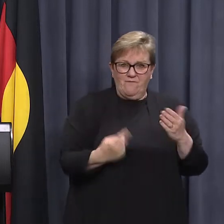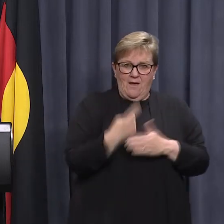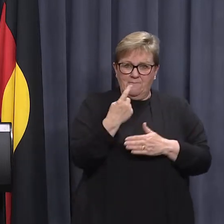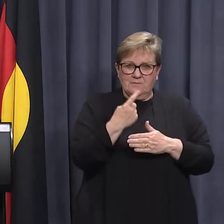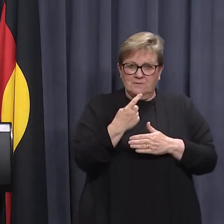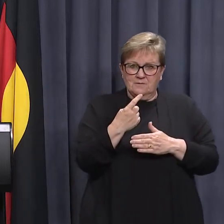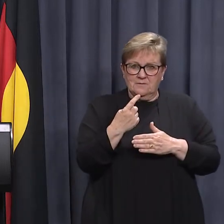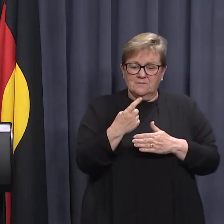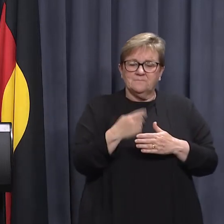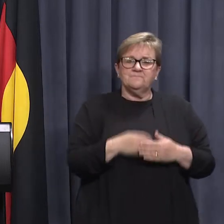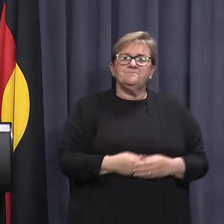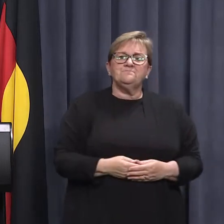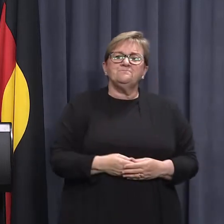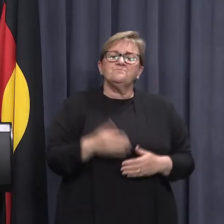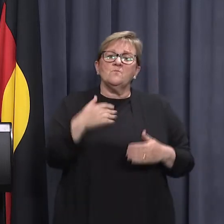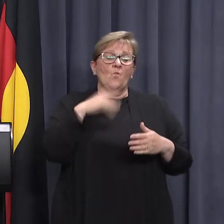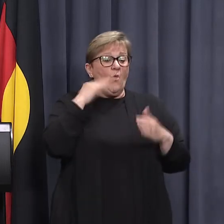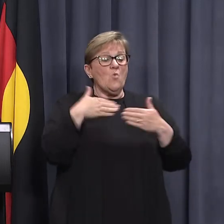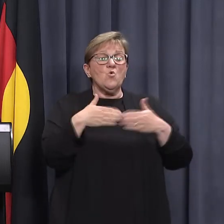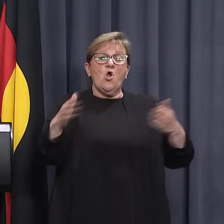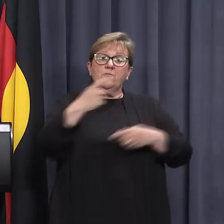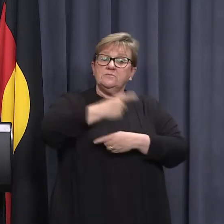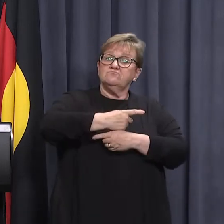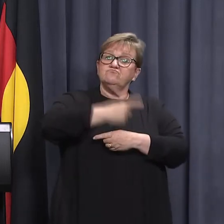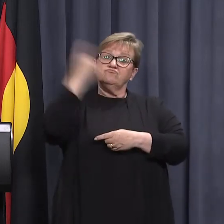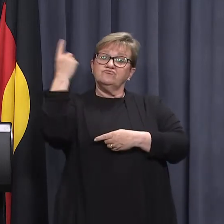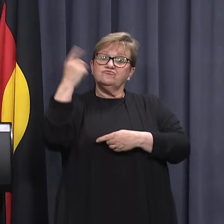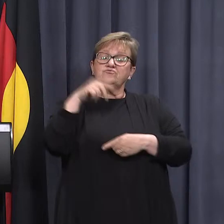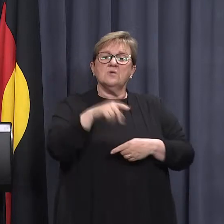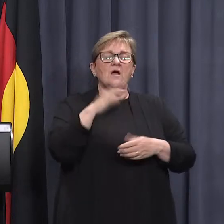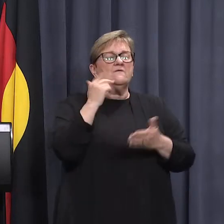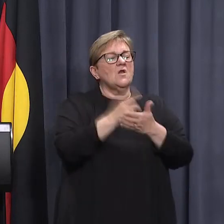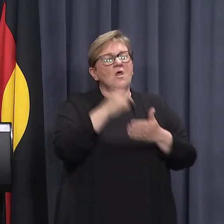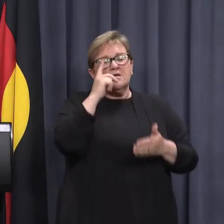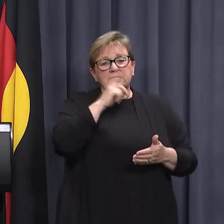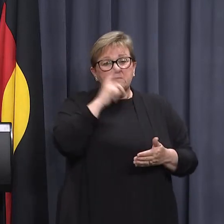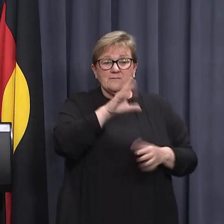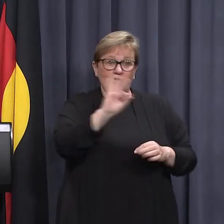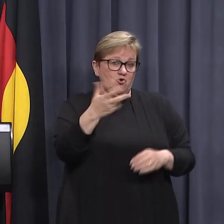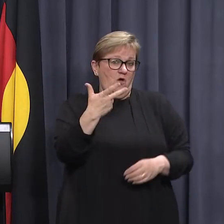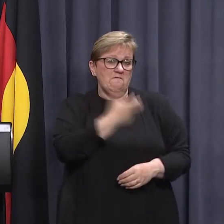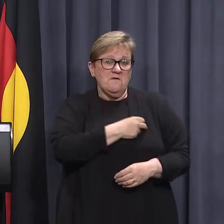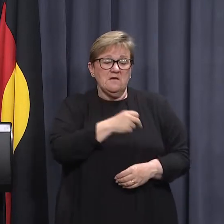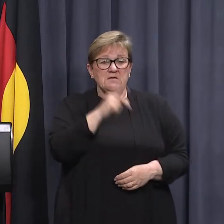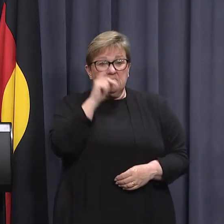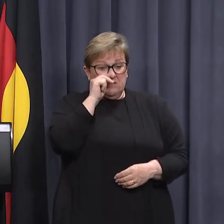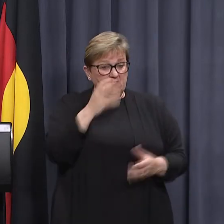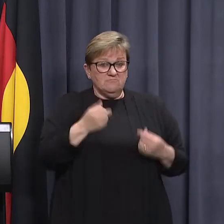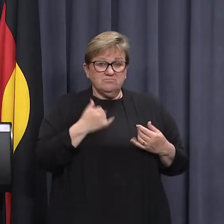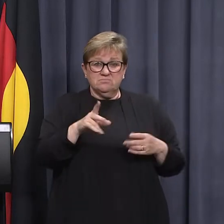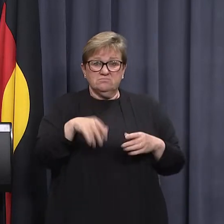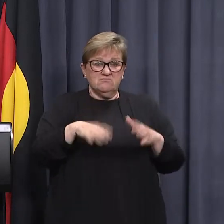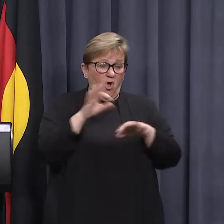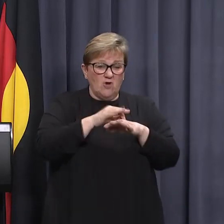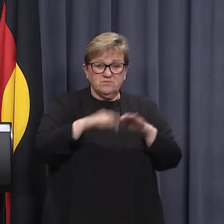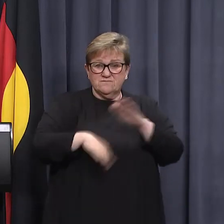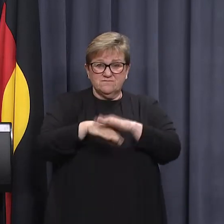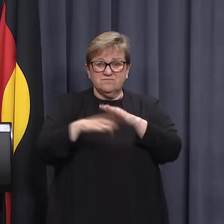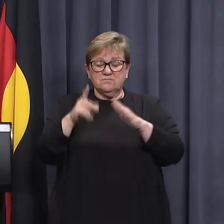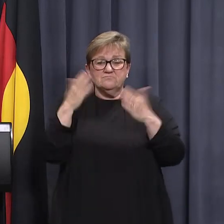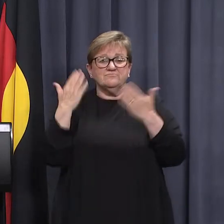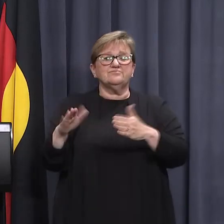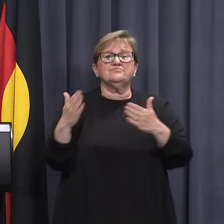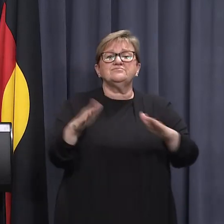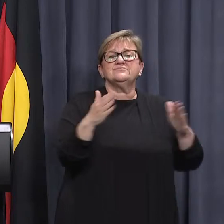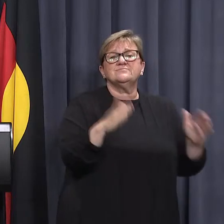And when we reopen, we obviously have lots of people who are unvaccinated can correct the virus and fill our hospitals, and many of them